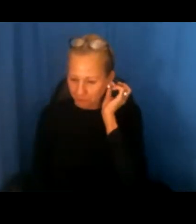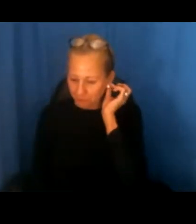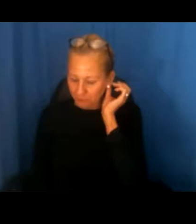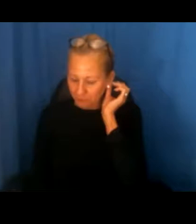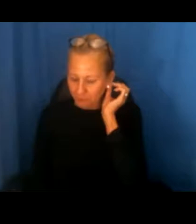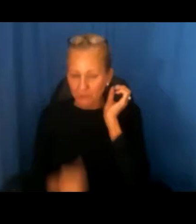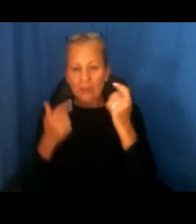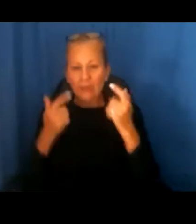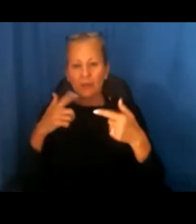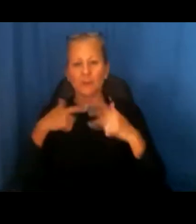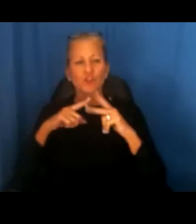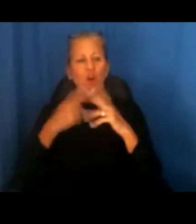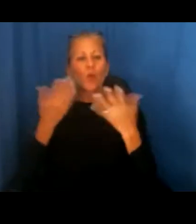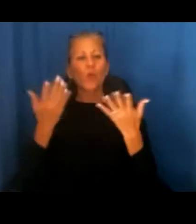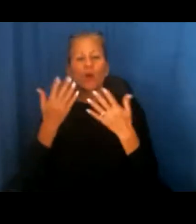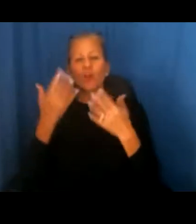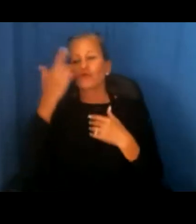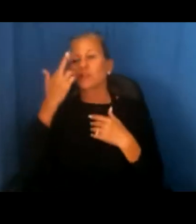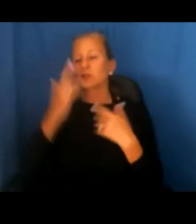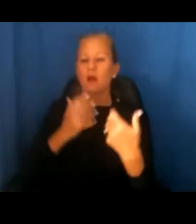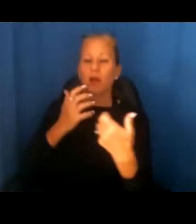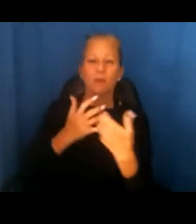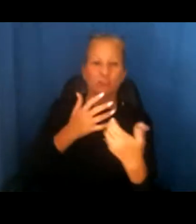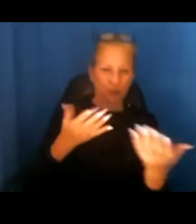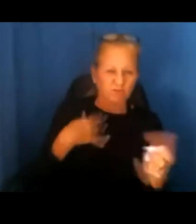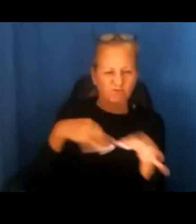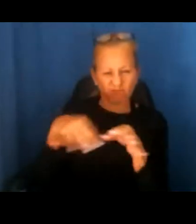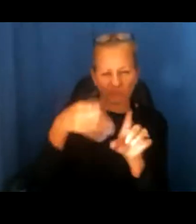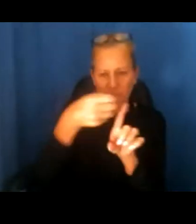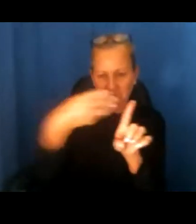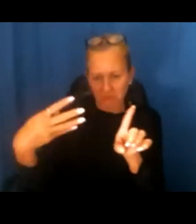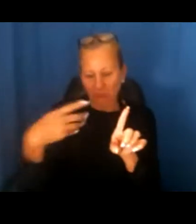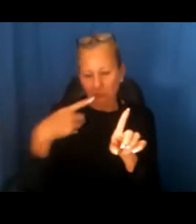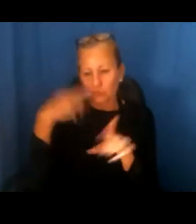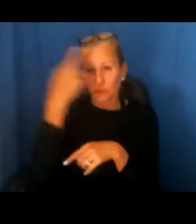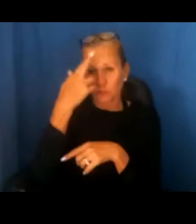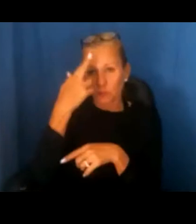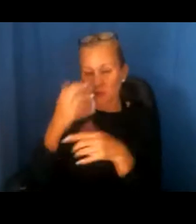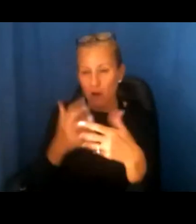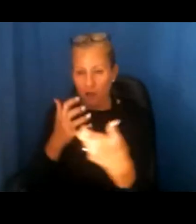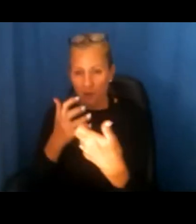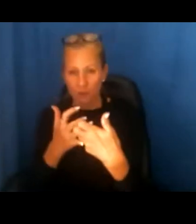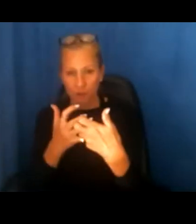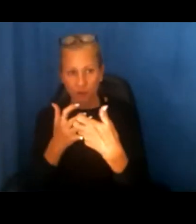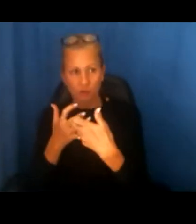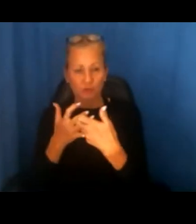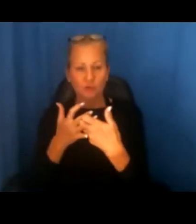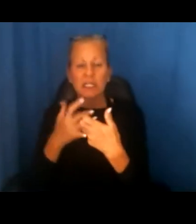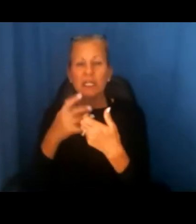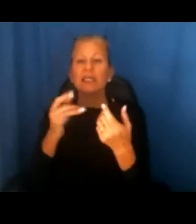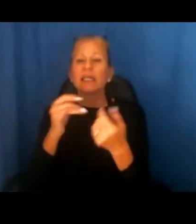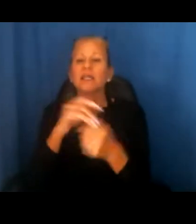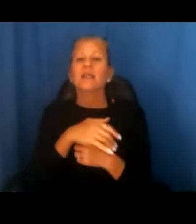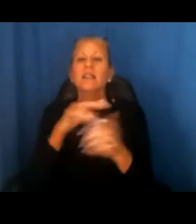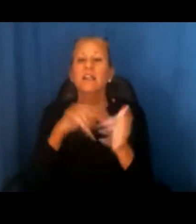start with what a reasonable accommodation is. A reasonable accommodation is a change,